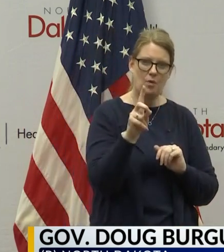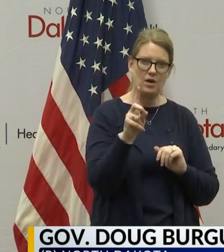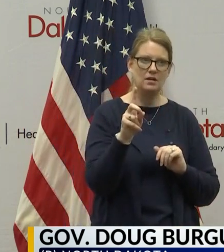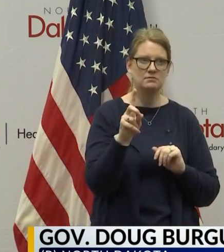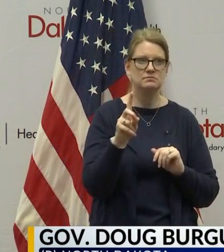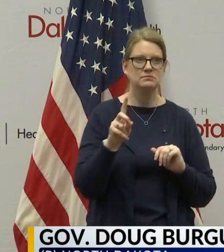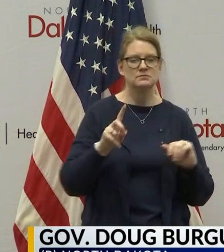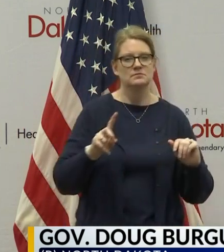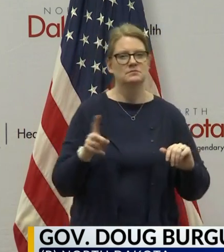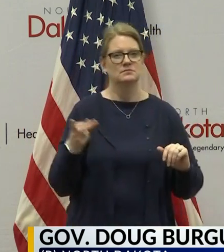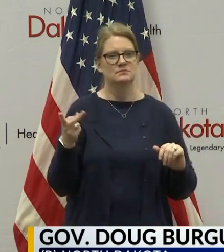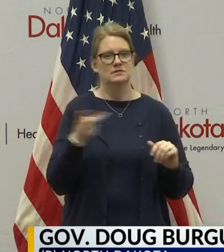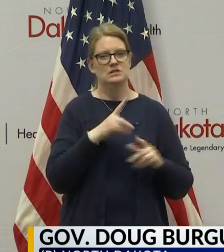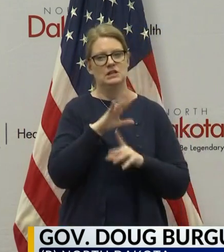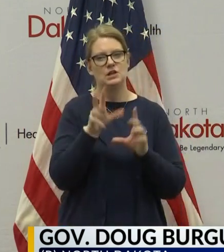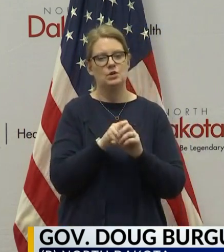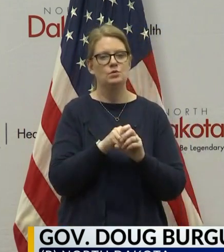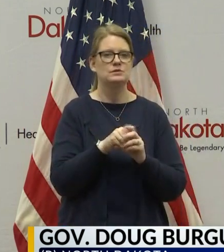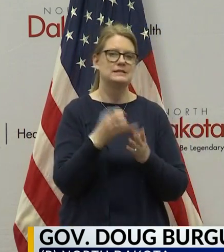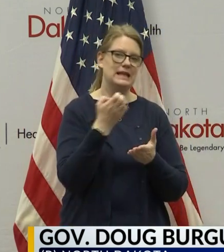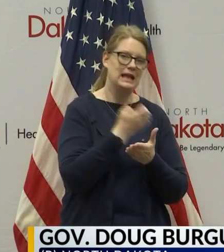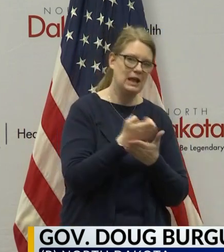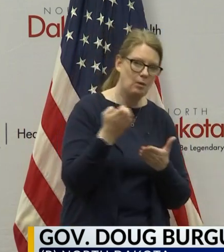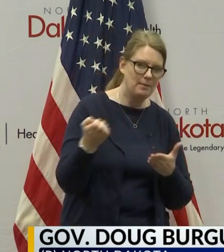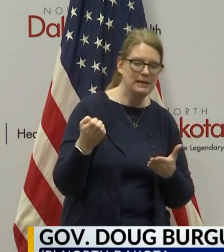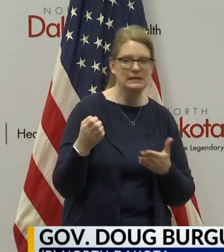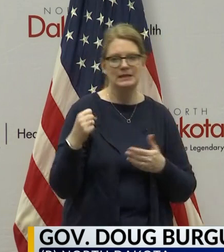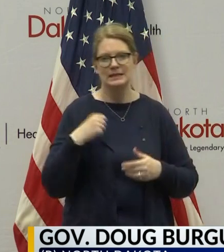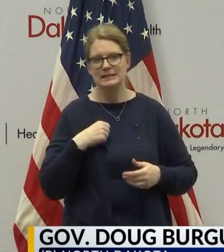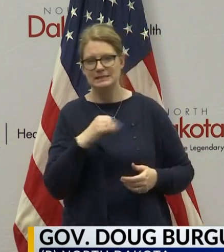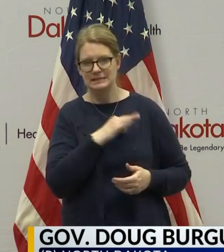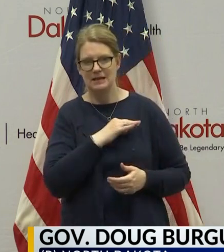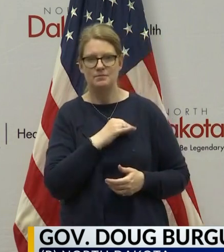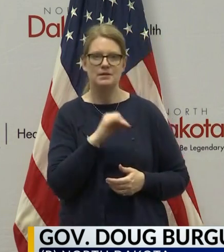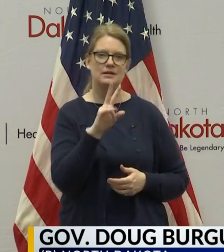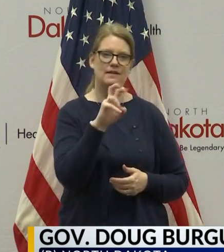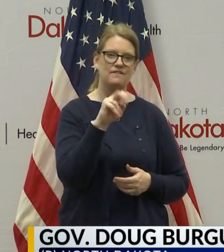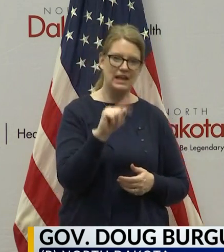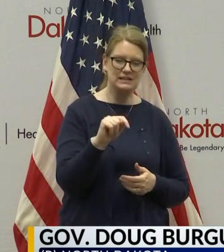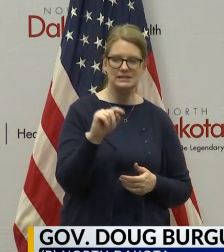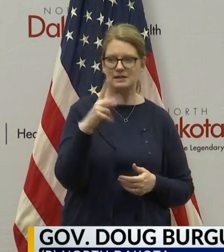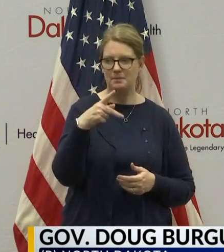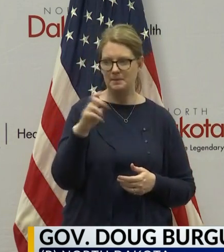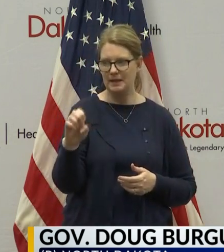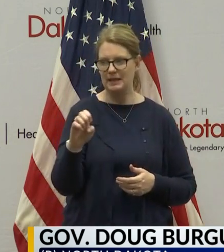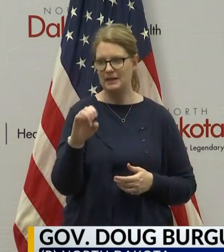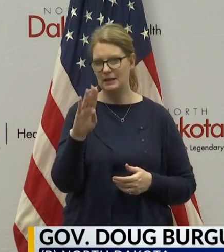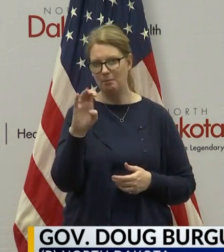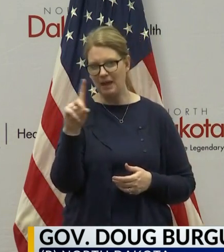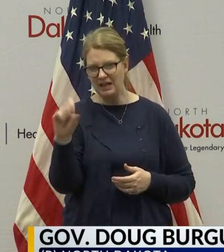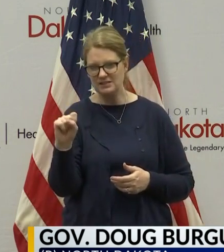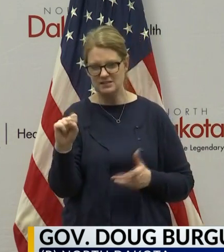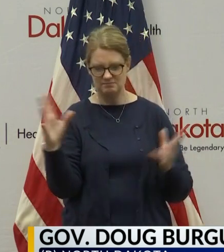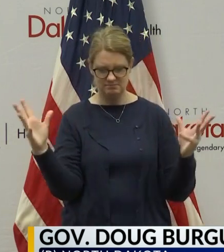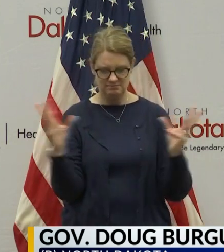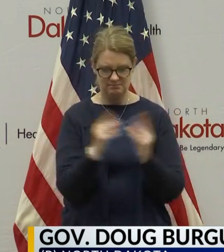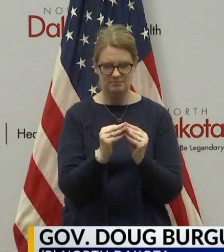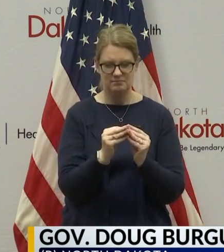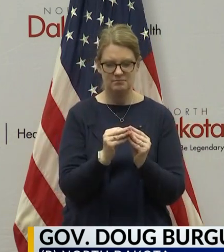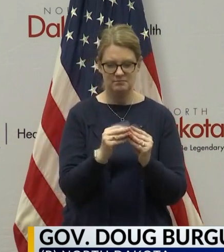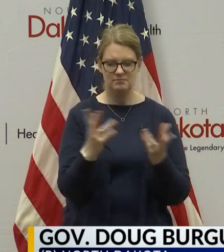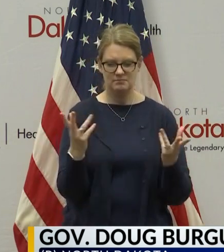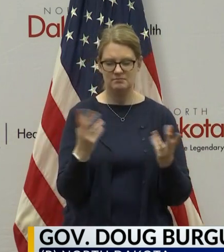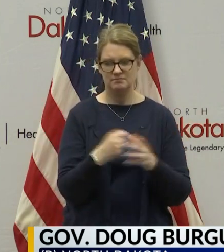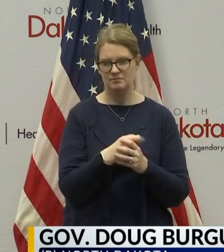includes, uh, equipment and staffing and equipment includes ventilators and PPE and beds. It's all those things. And so we're going to make sure,